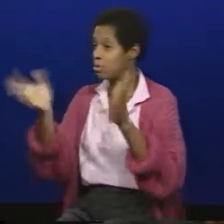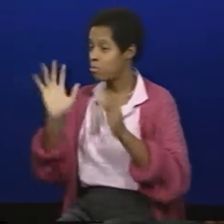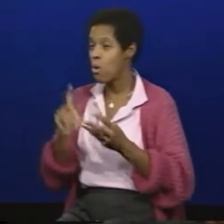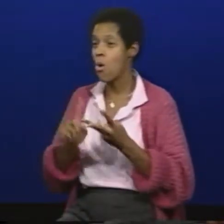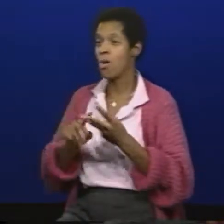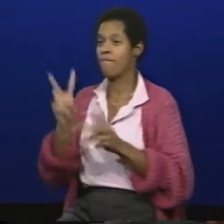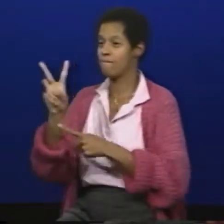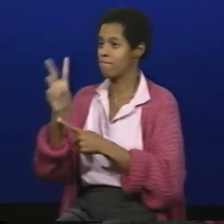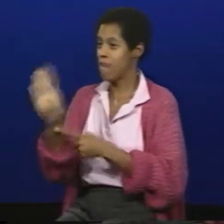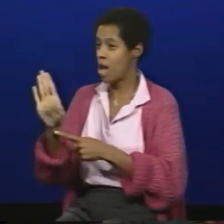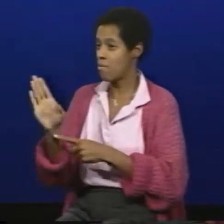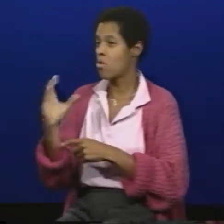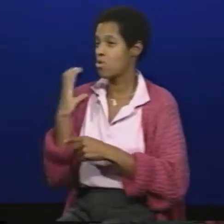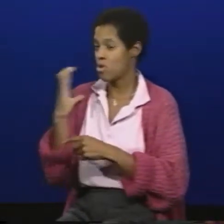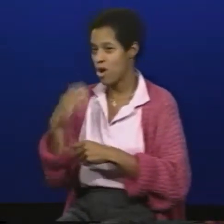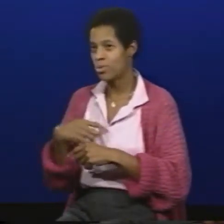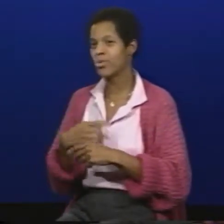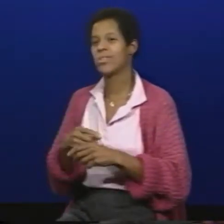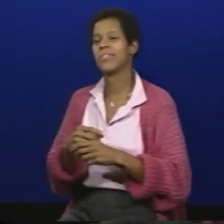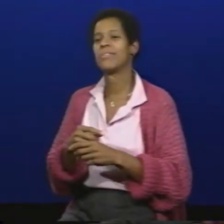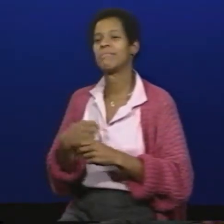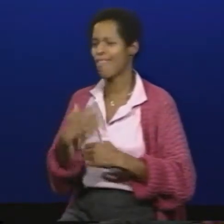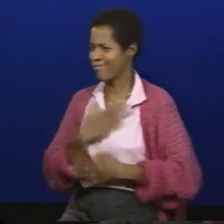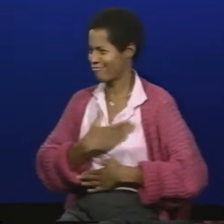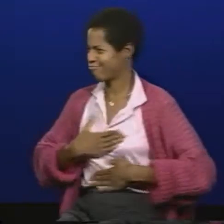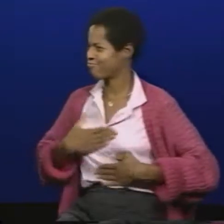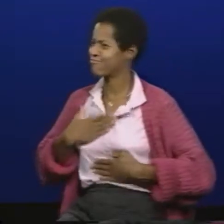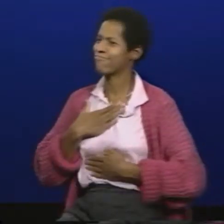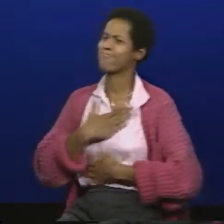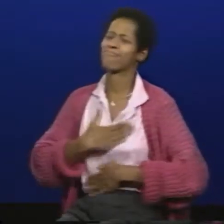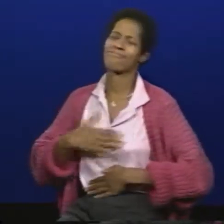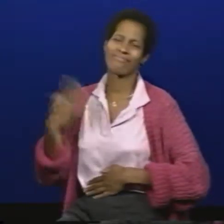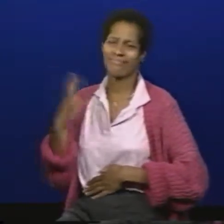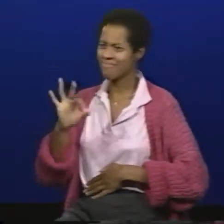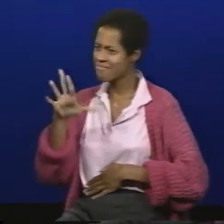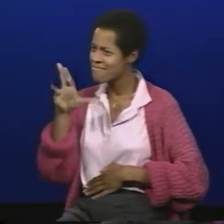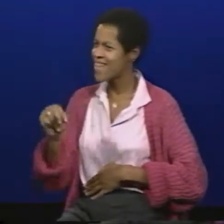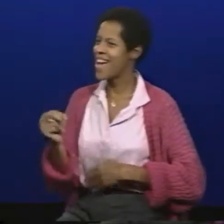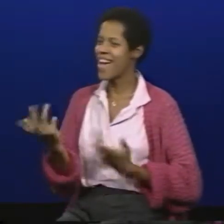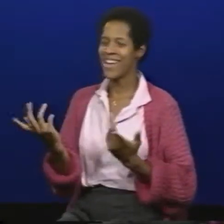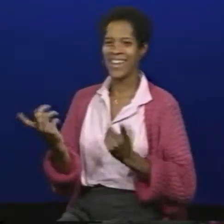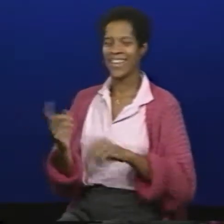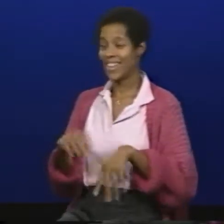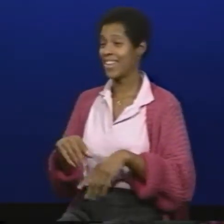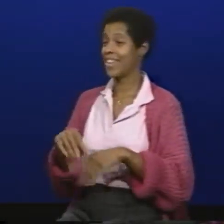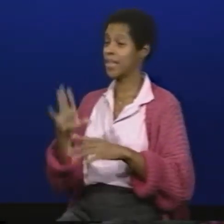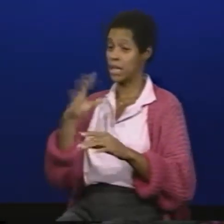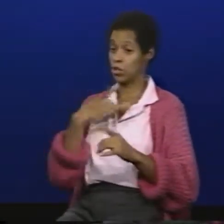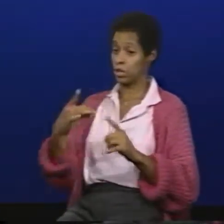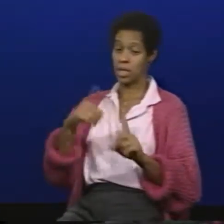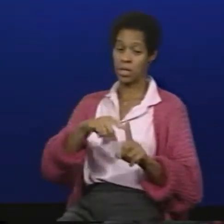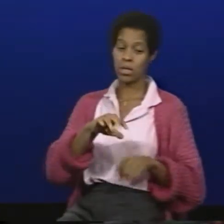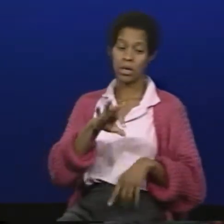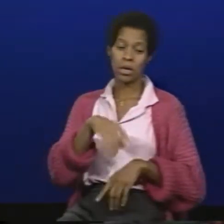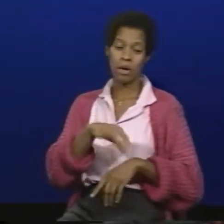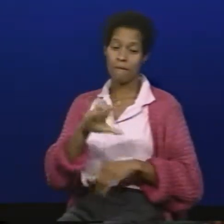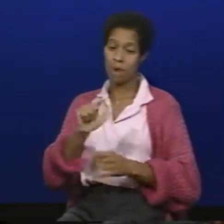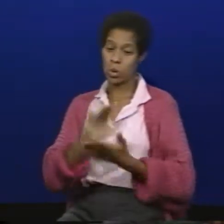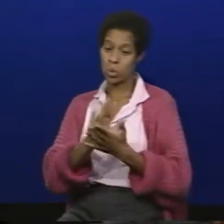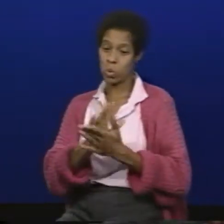middle school this time and so I was working with the track team and the basketball team and and all and I was also the volleyball coach